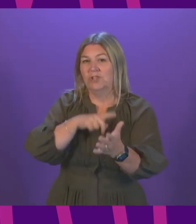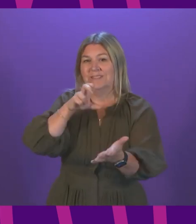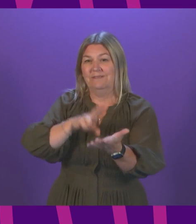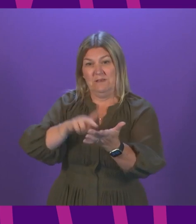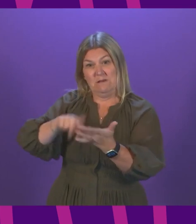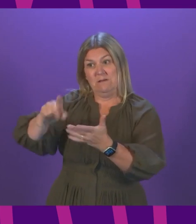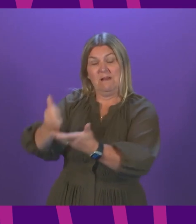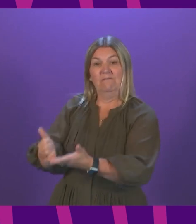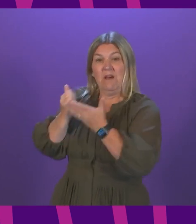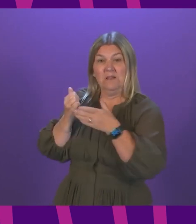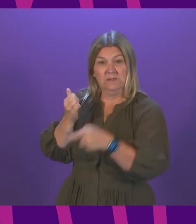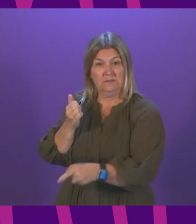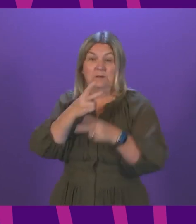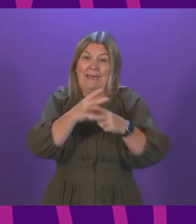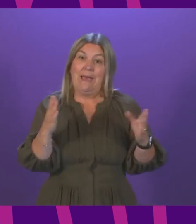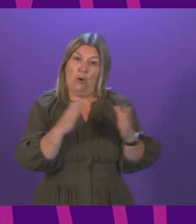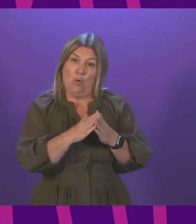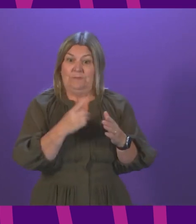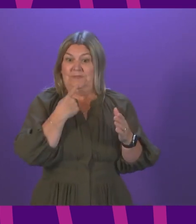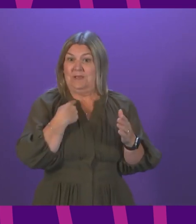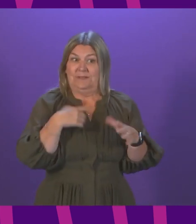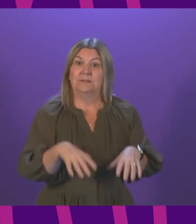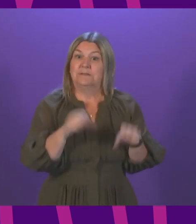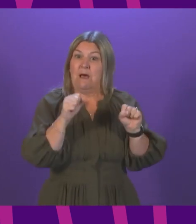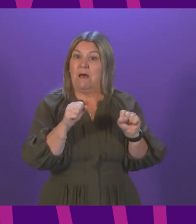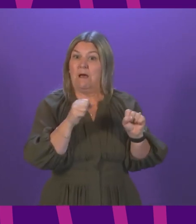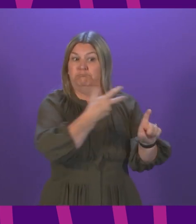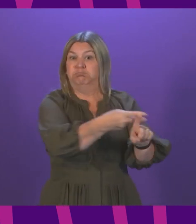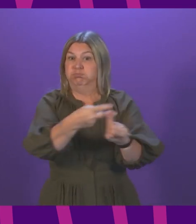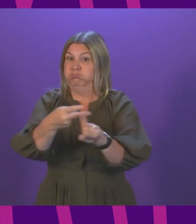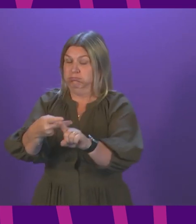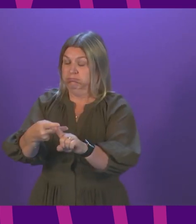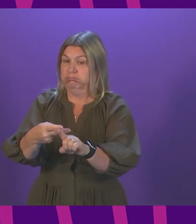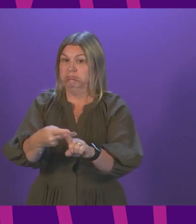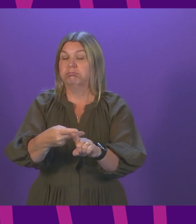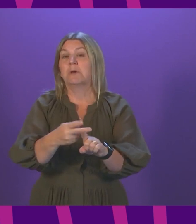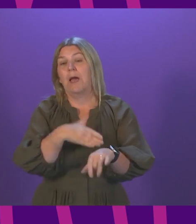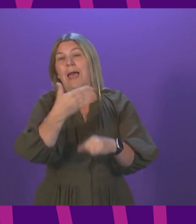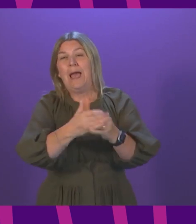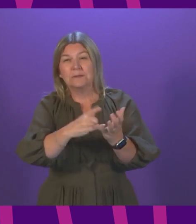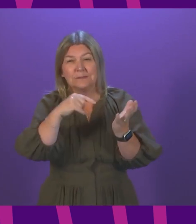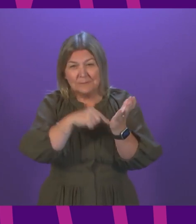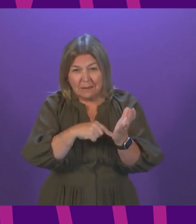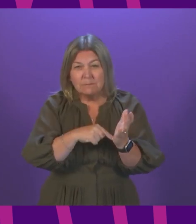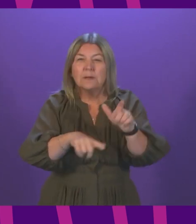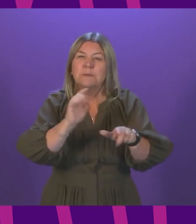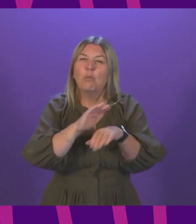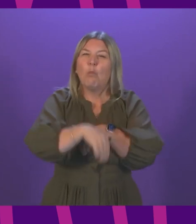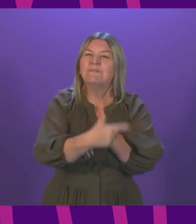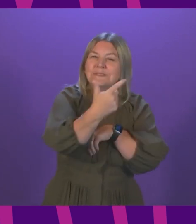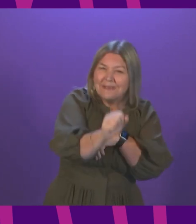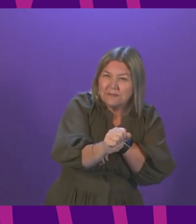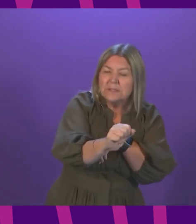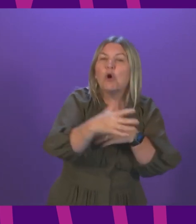residents started getting booster jags yesterday. From the end of September, people aged over 70 and those on the highest risk list,